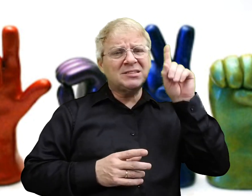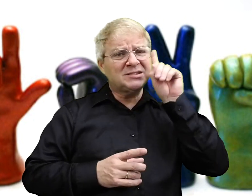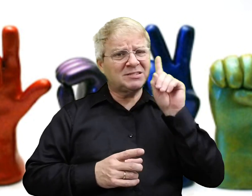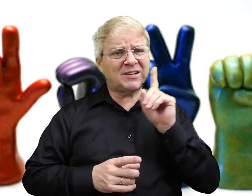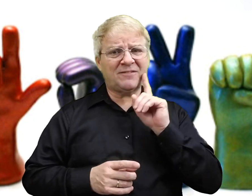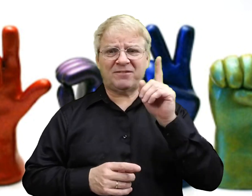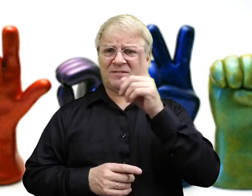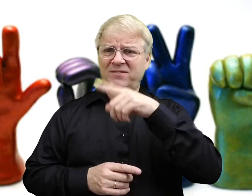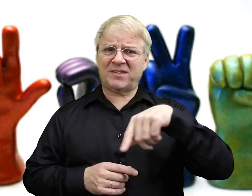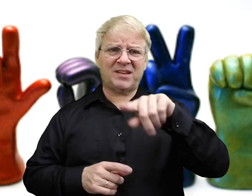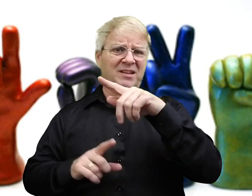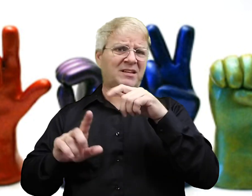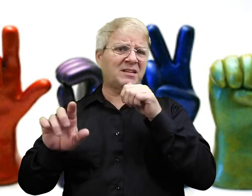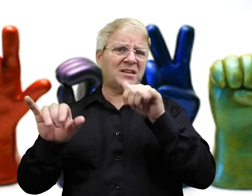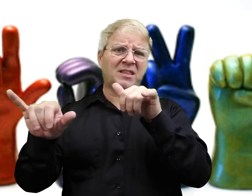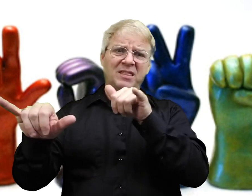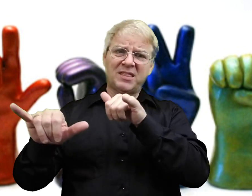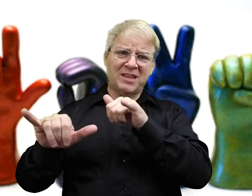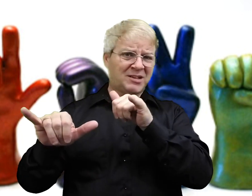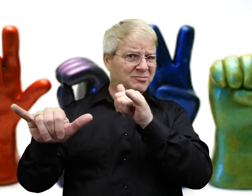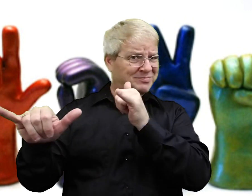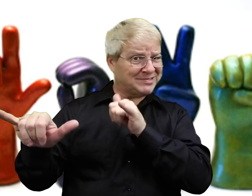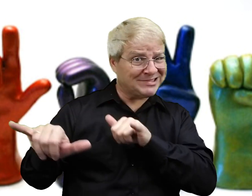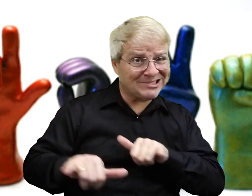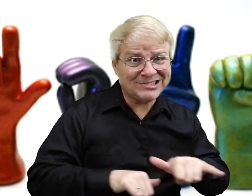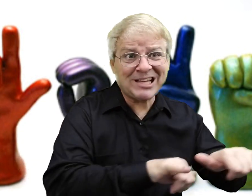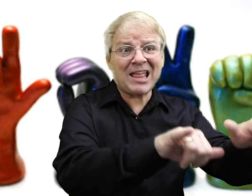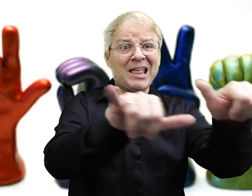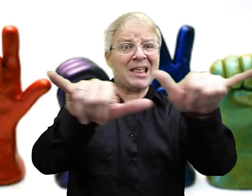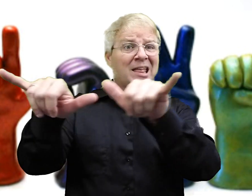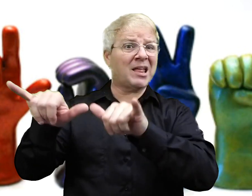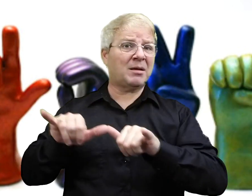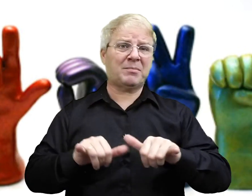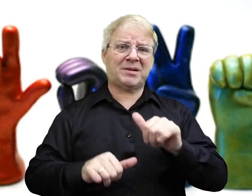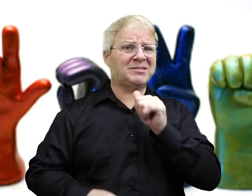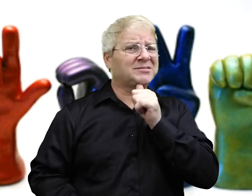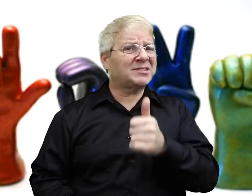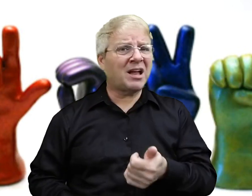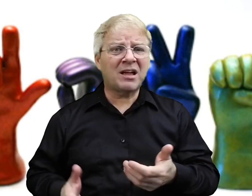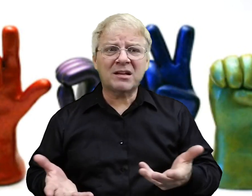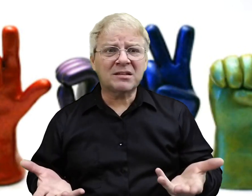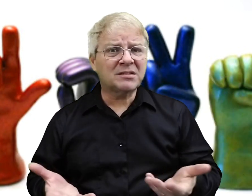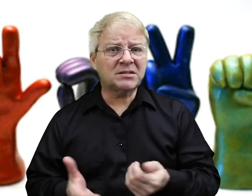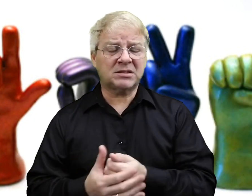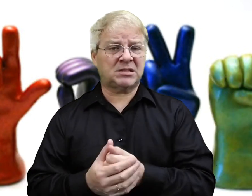Also, understand that not all deaf people are the same. They're not.